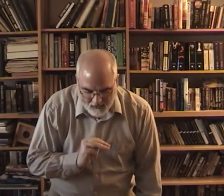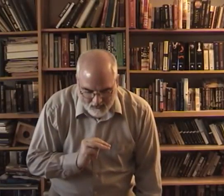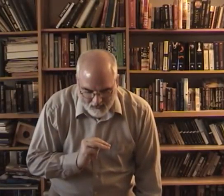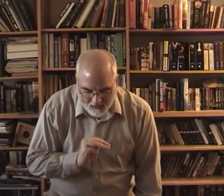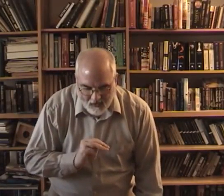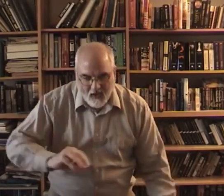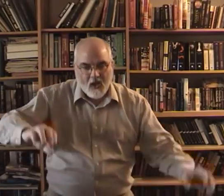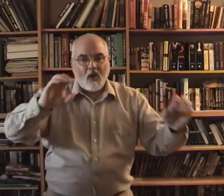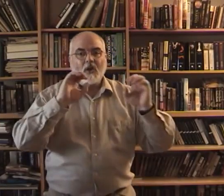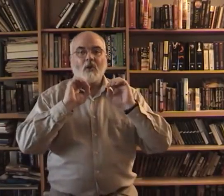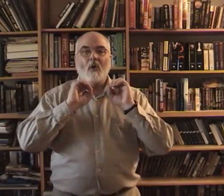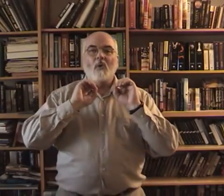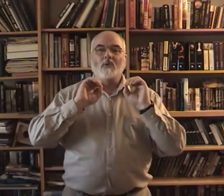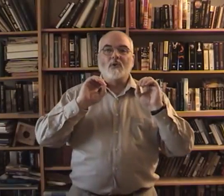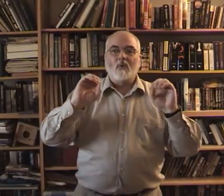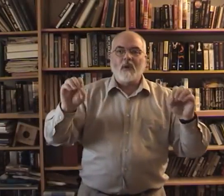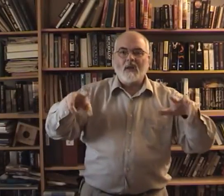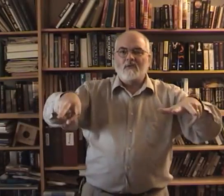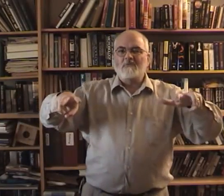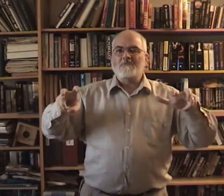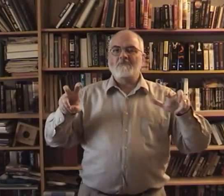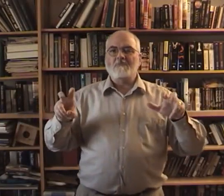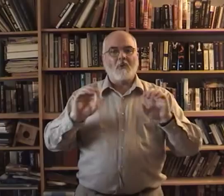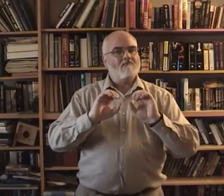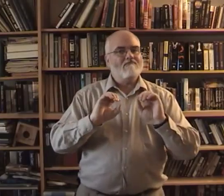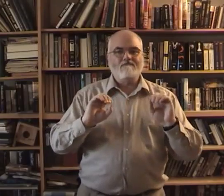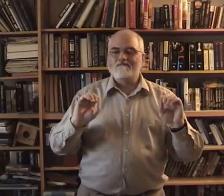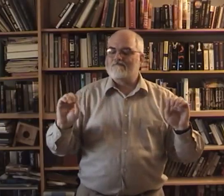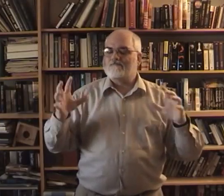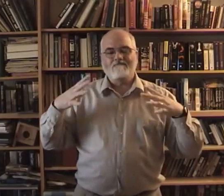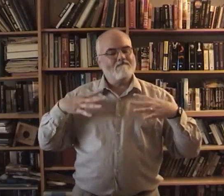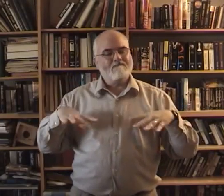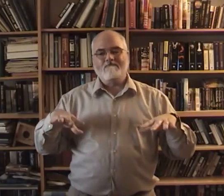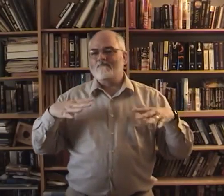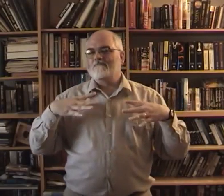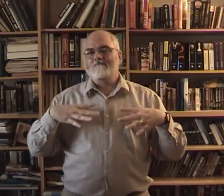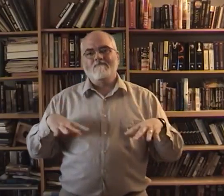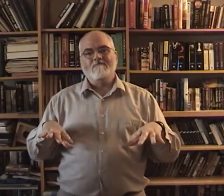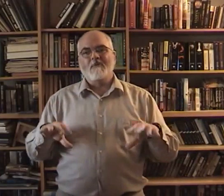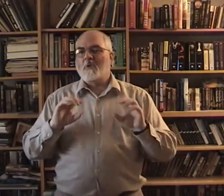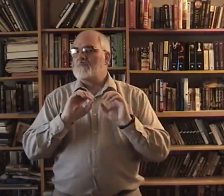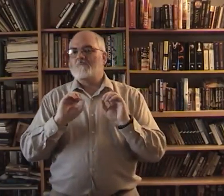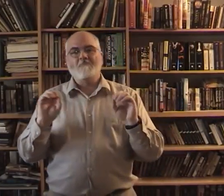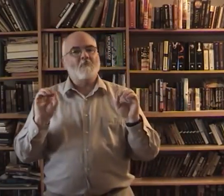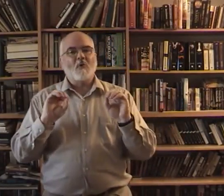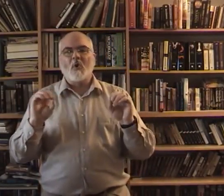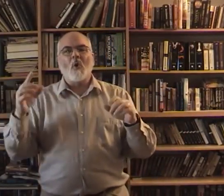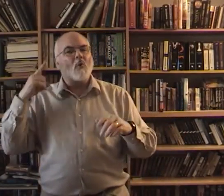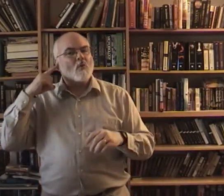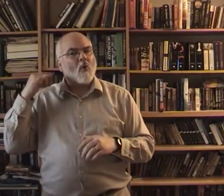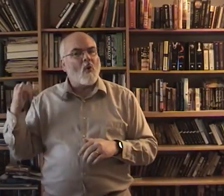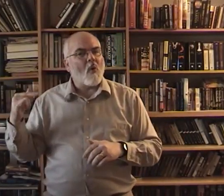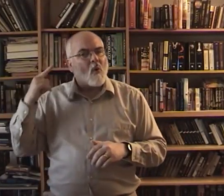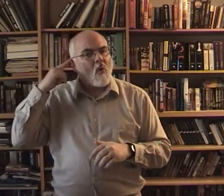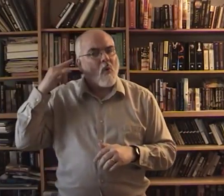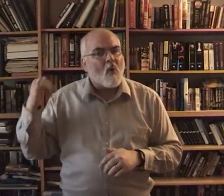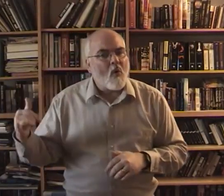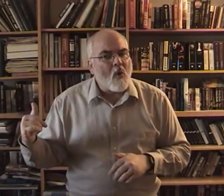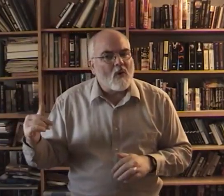no throne and no robe no silver no gold no